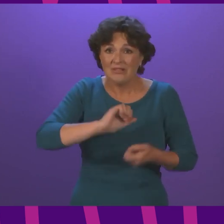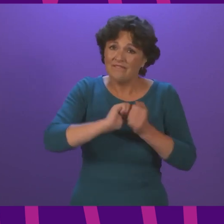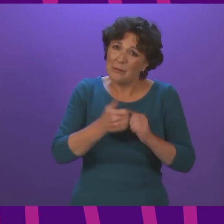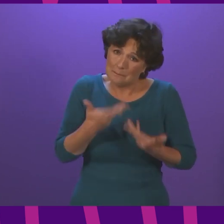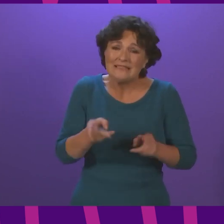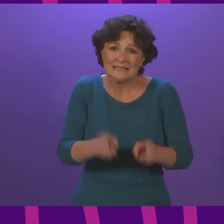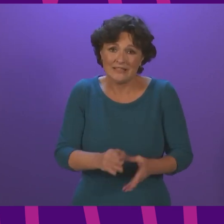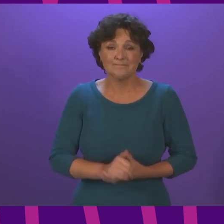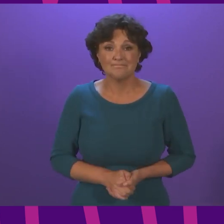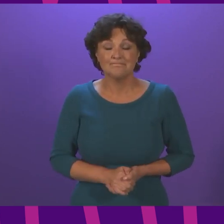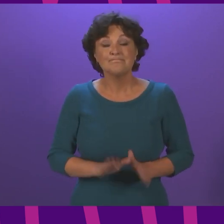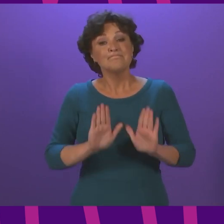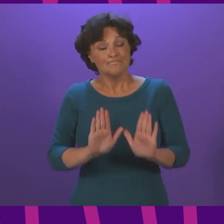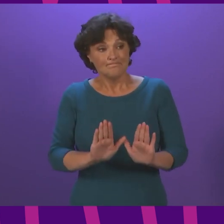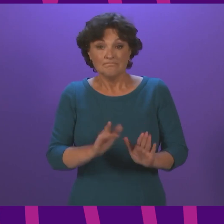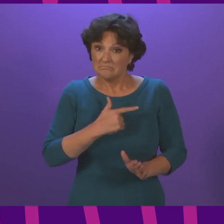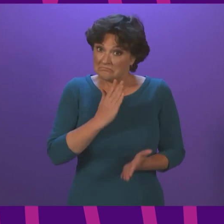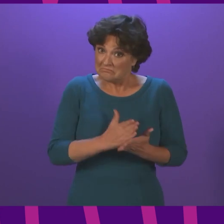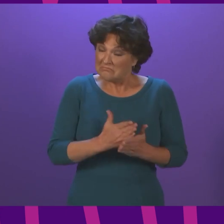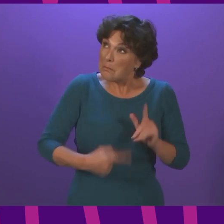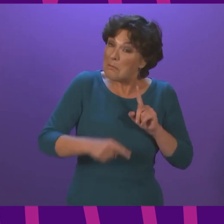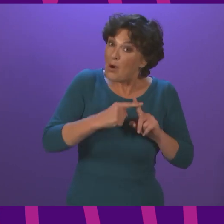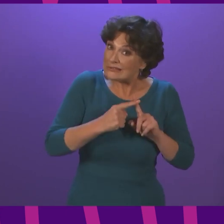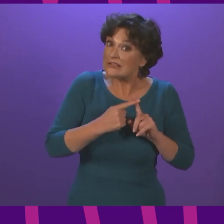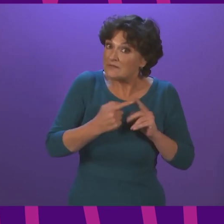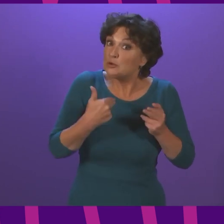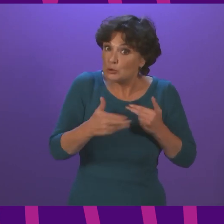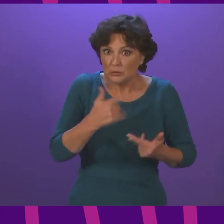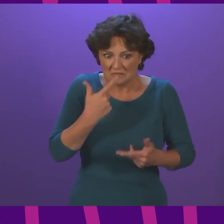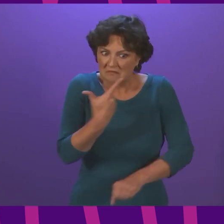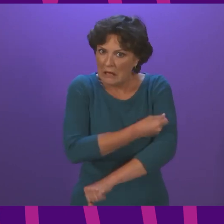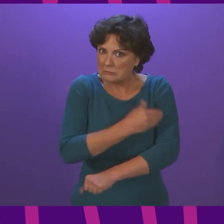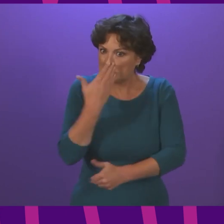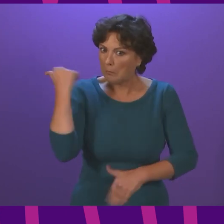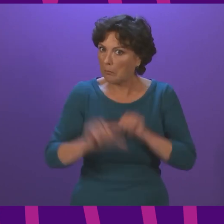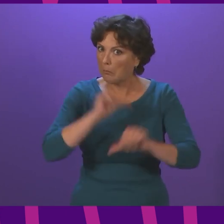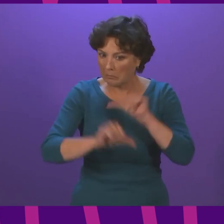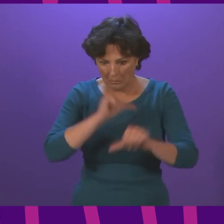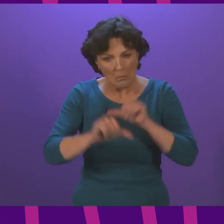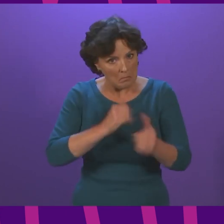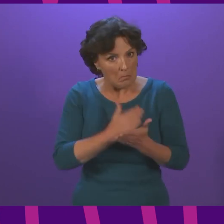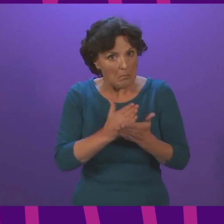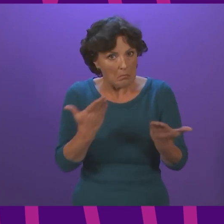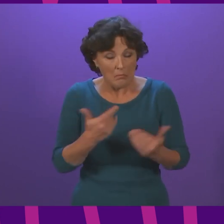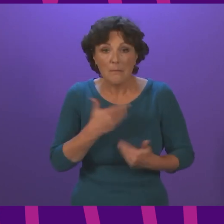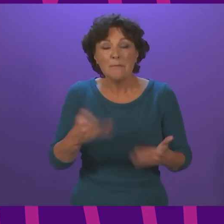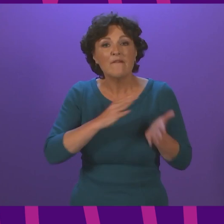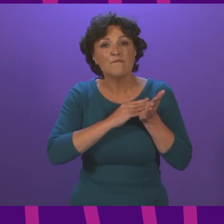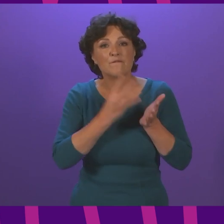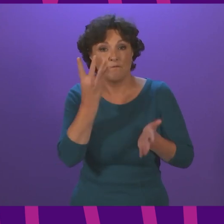More positively, the vaccination programme continues apace, and it is making good progress. 4